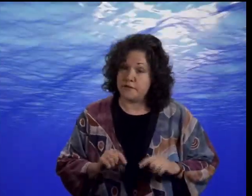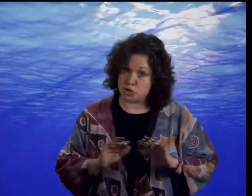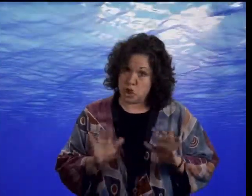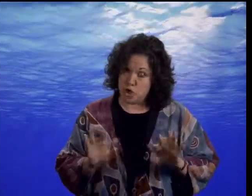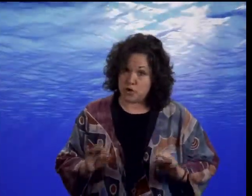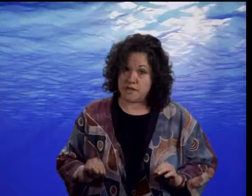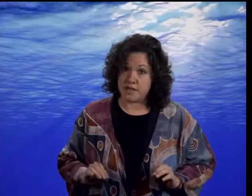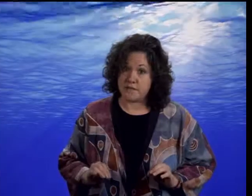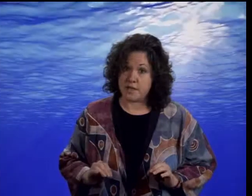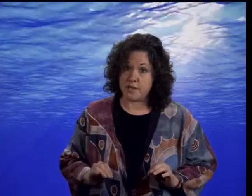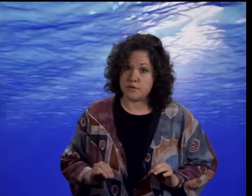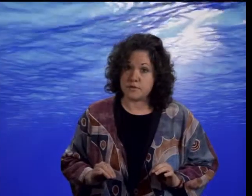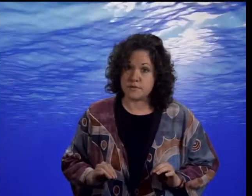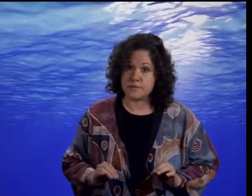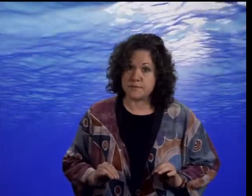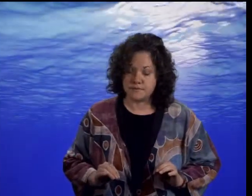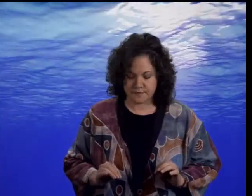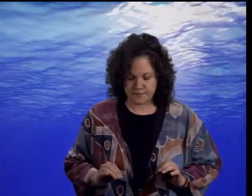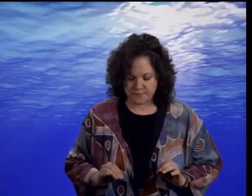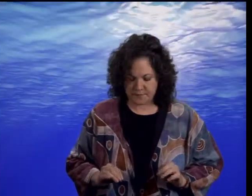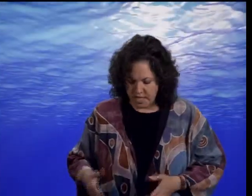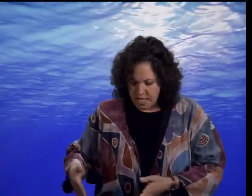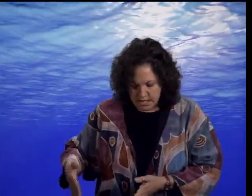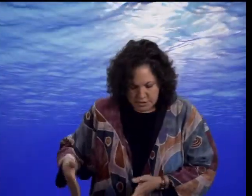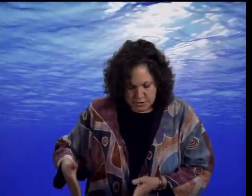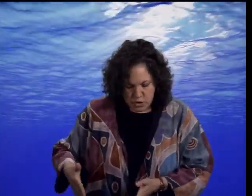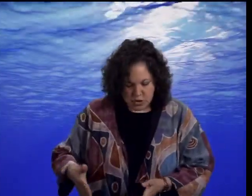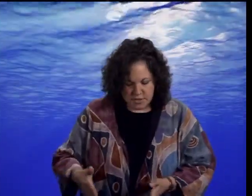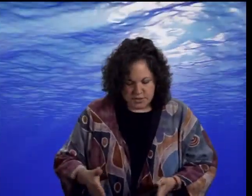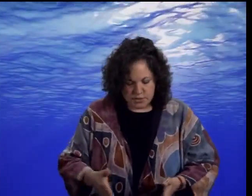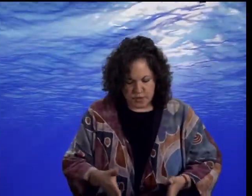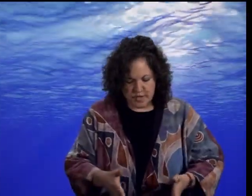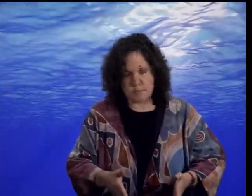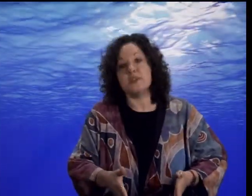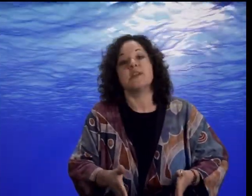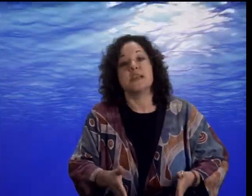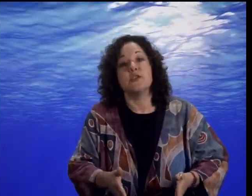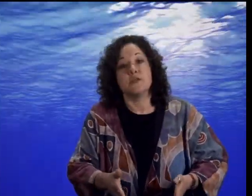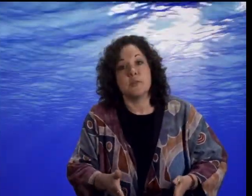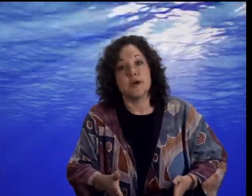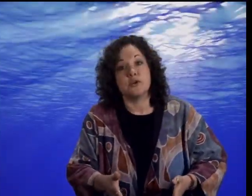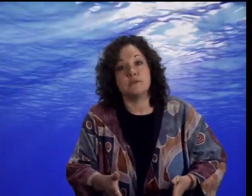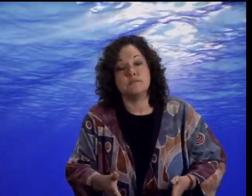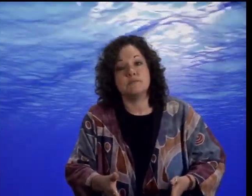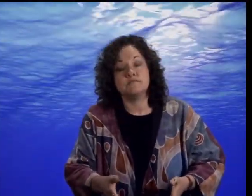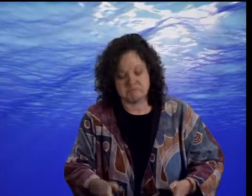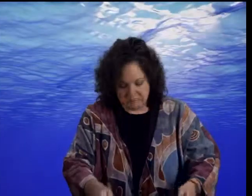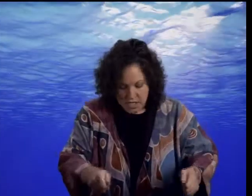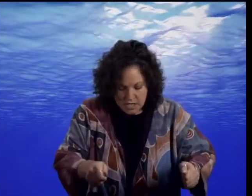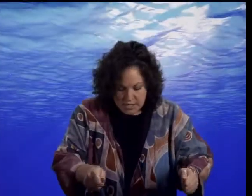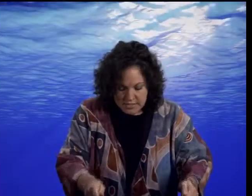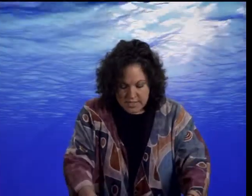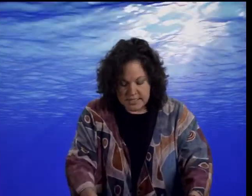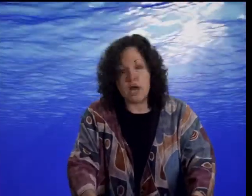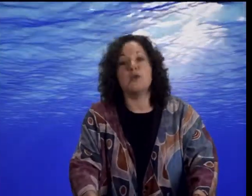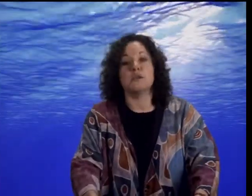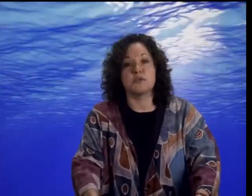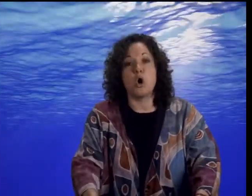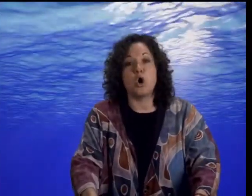fish longer than any of the others. He slowly swam to the center of the puddle, set down a small